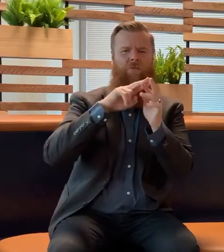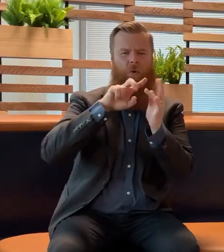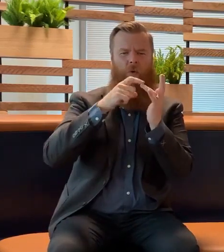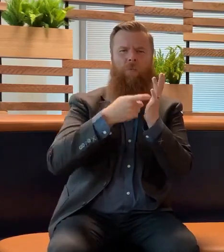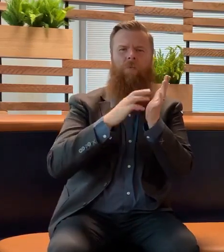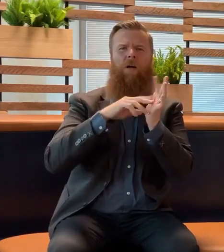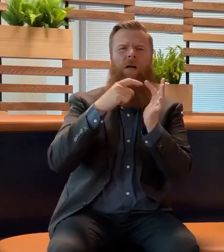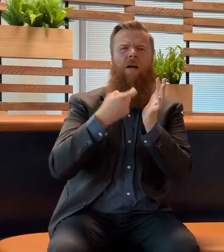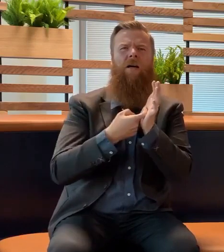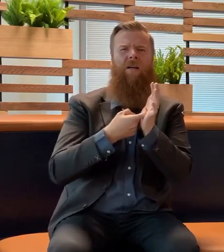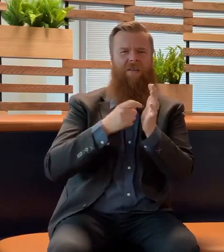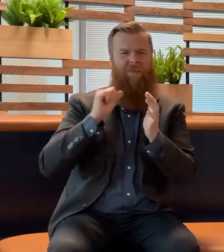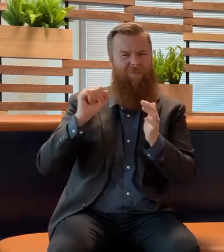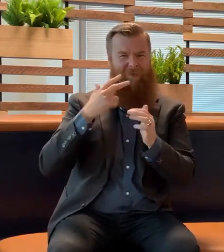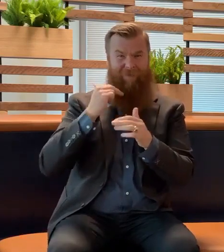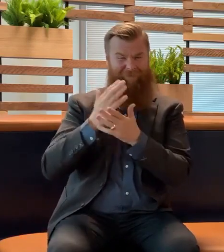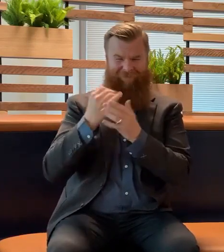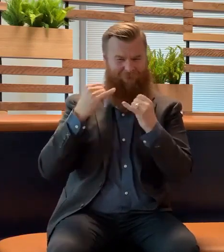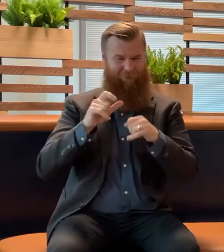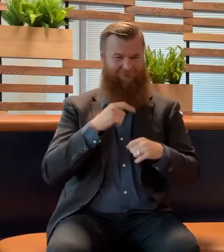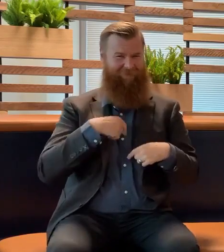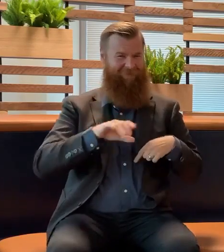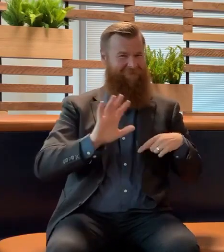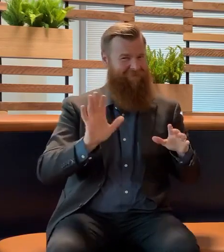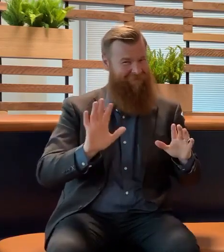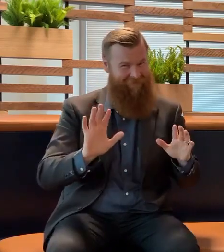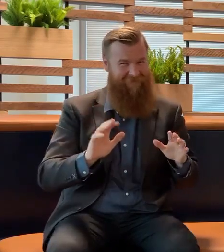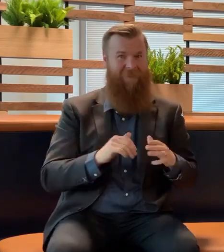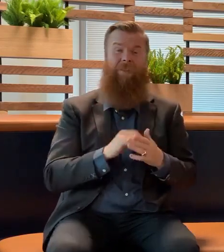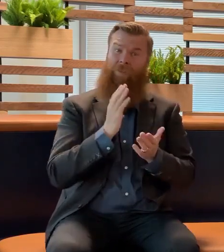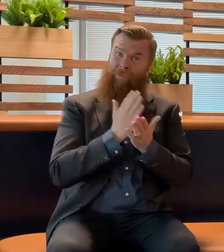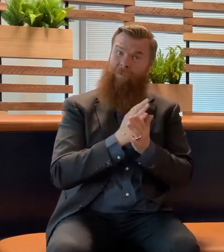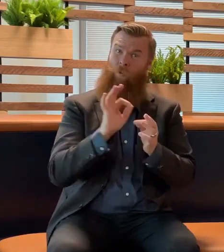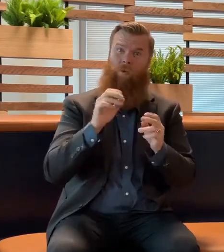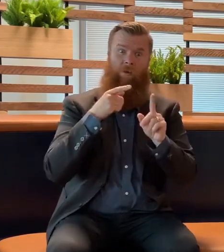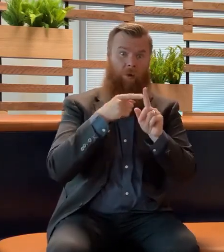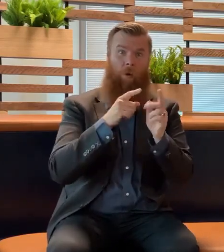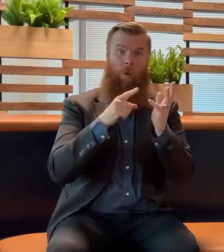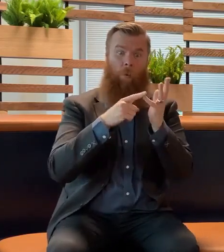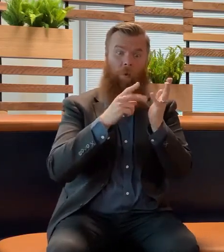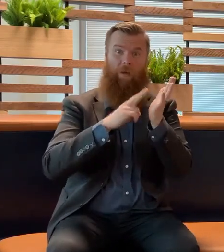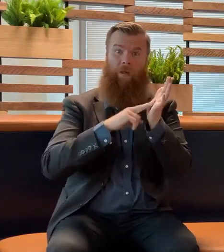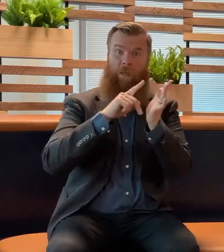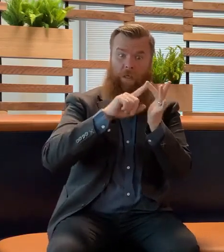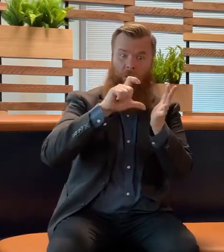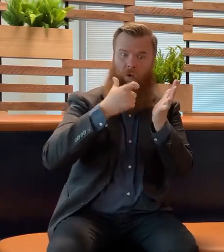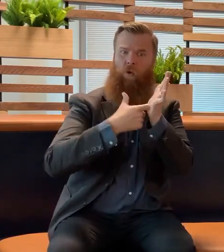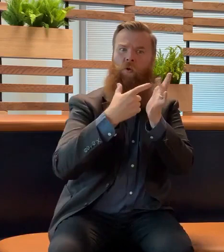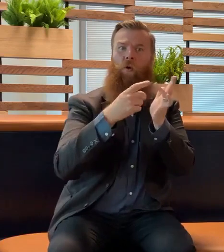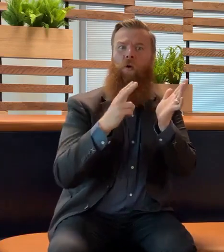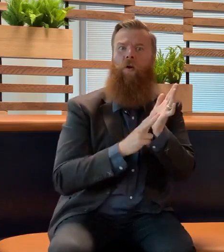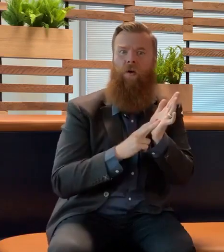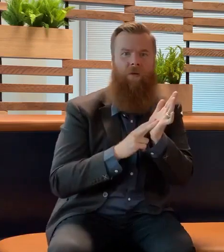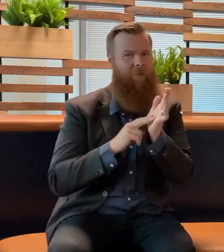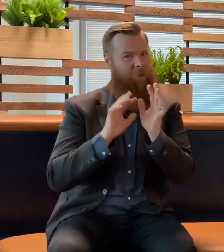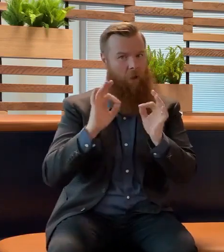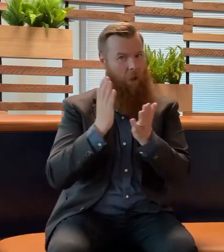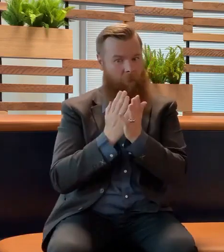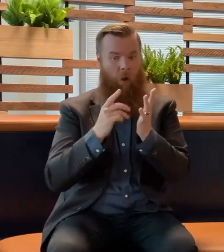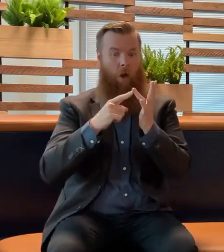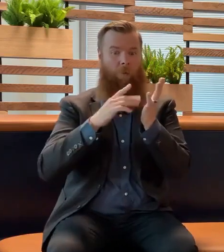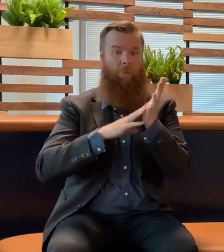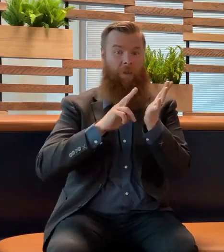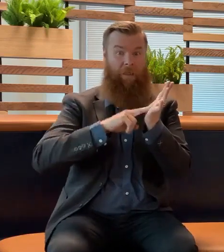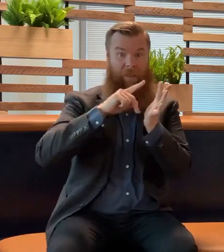is actually Unicron. Neither Unicron or Omicron are the correct forms of talking about this